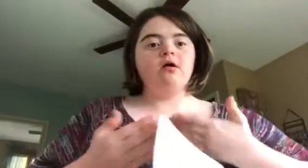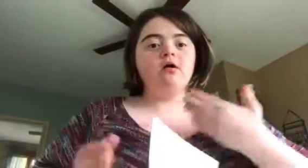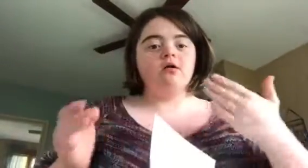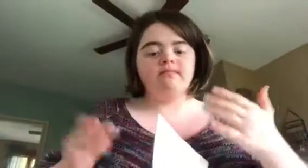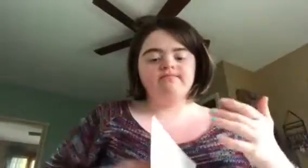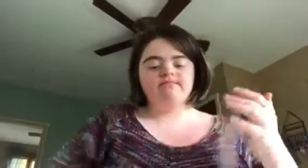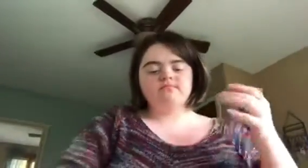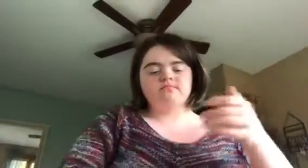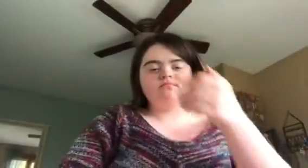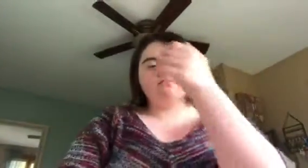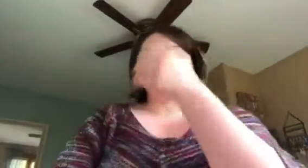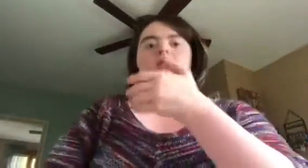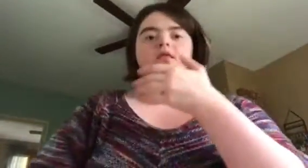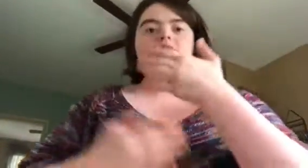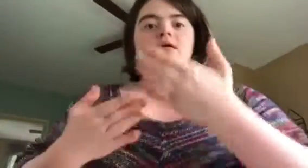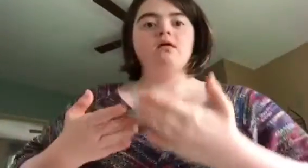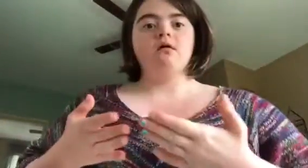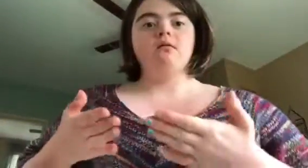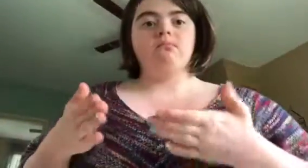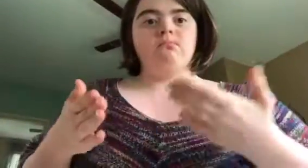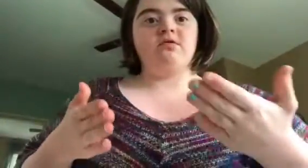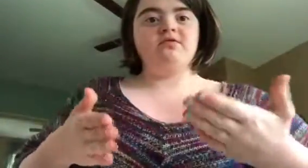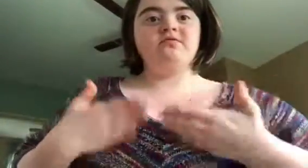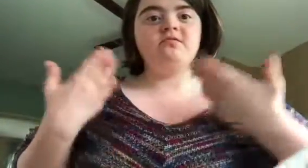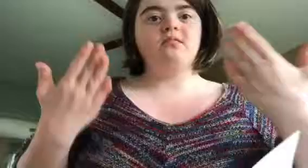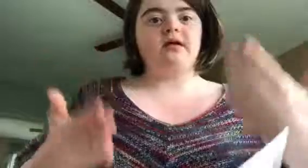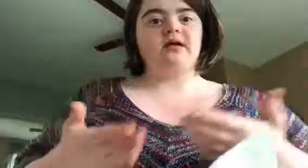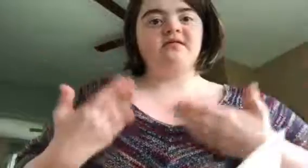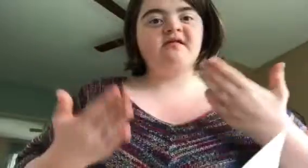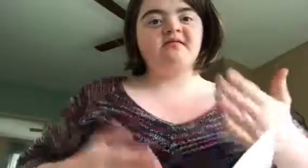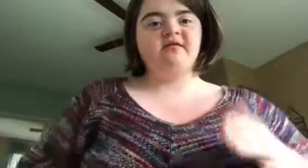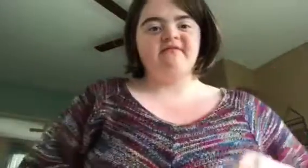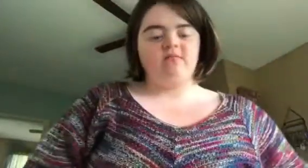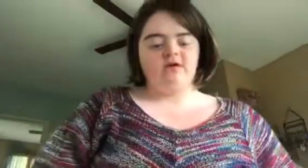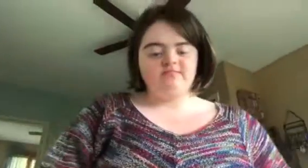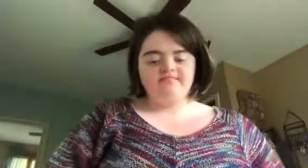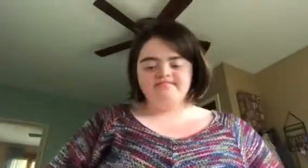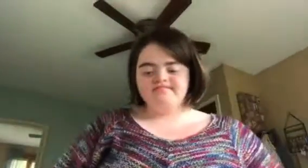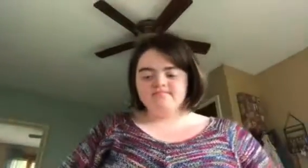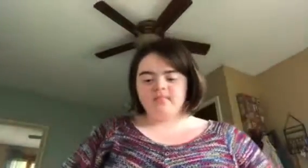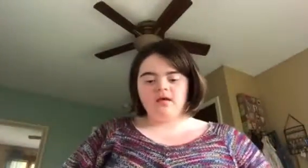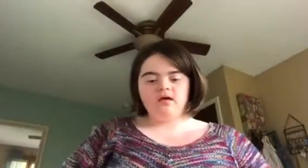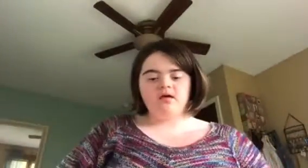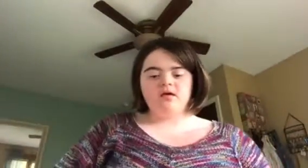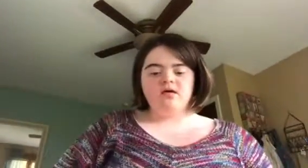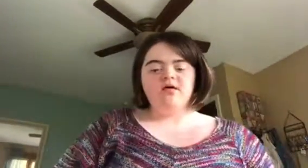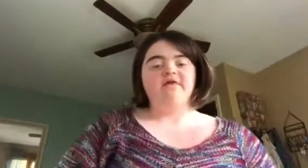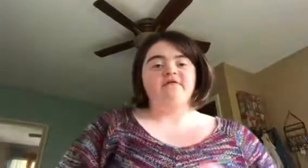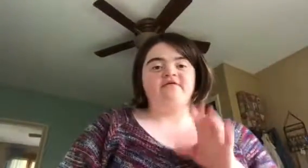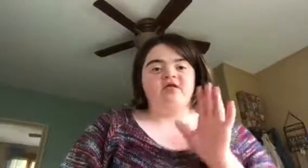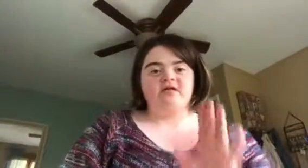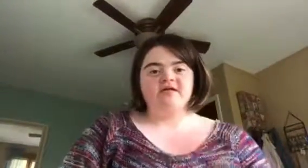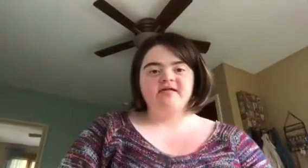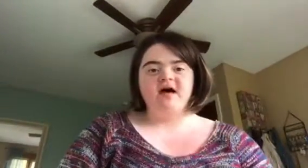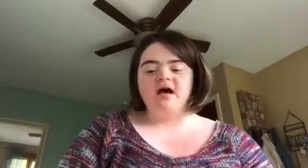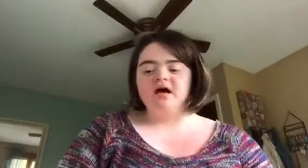with two hands if you want. If you're feeling sad,